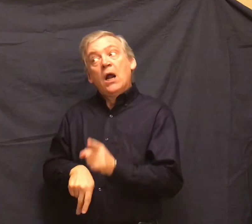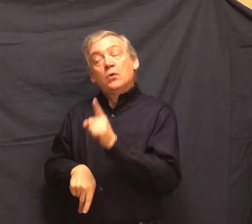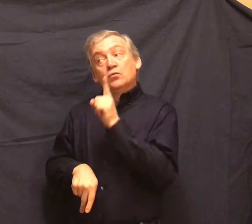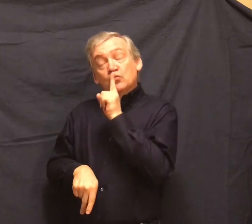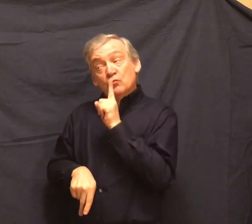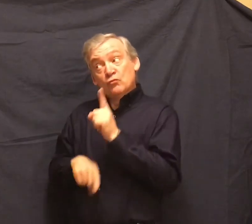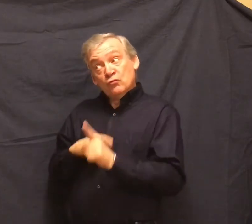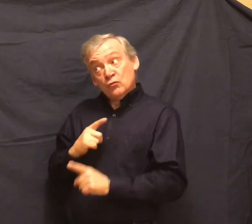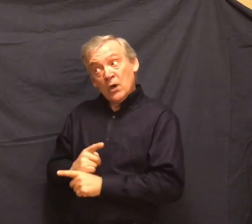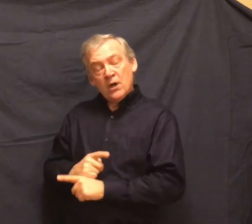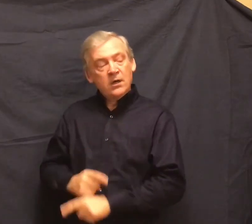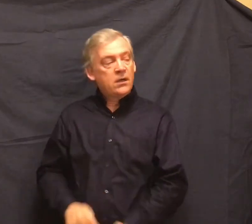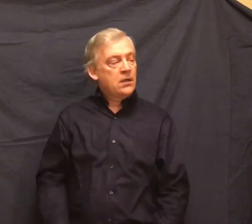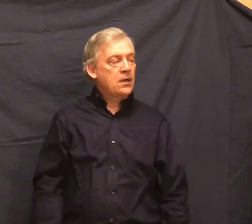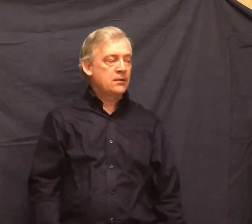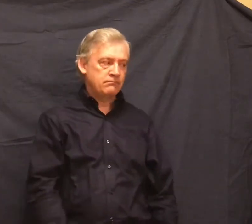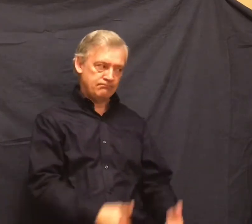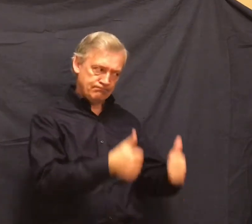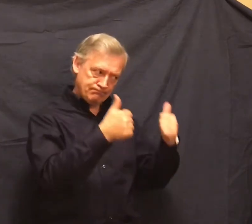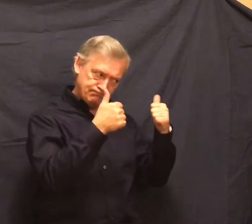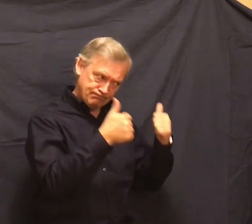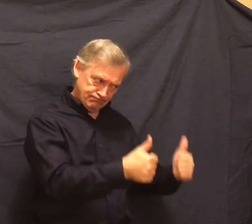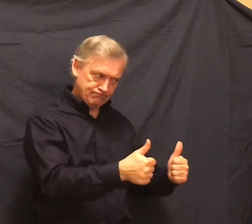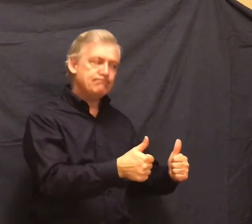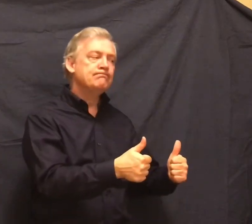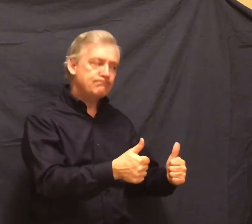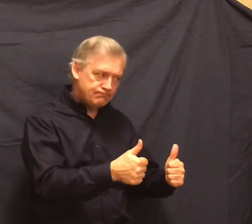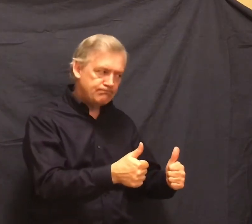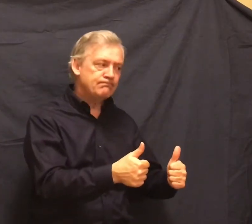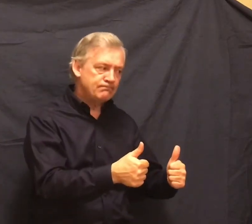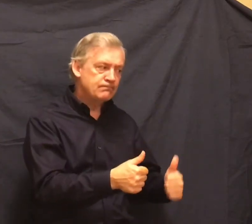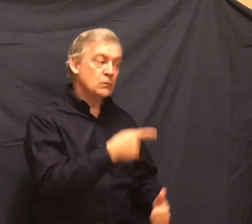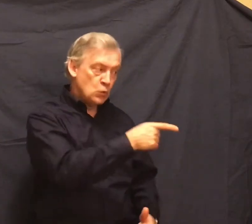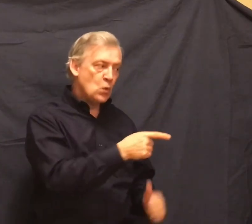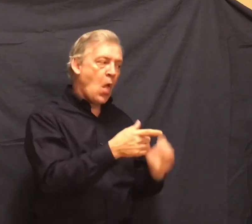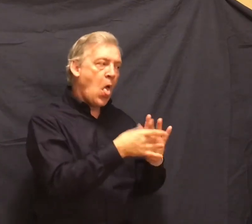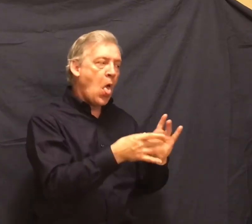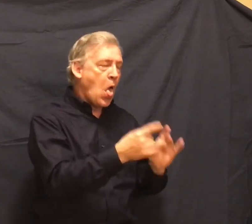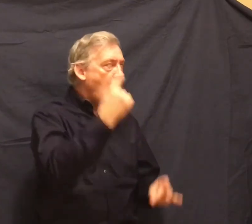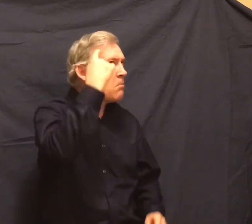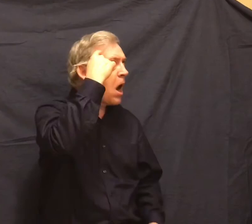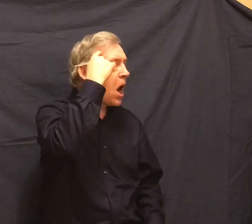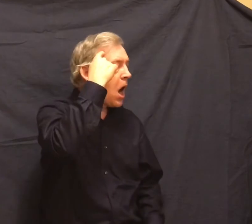Good boy. That's swell. You say that over two, three times, so you sure you won't forget it.